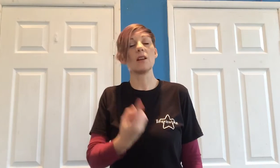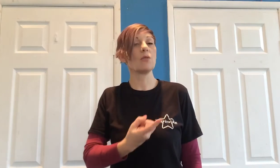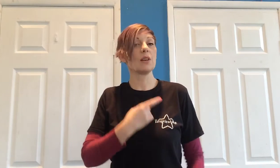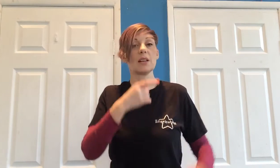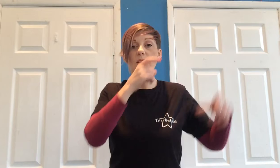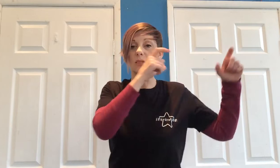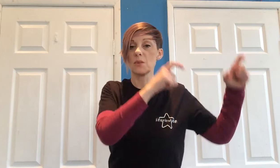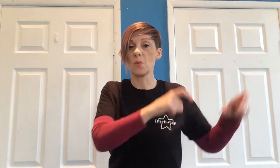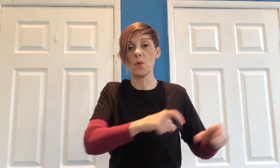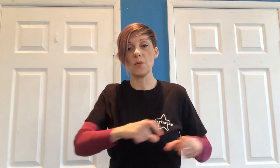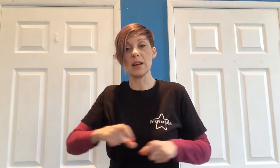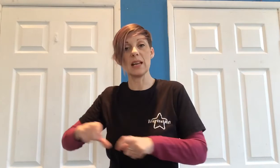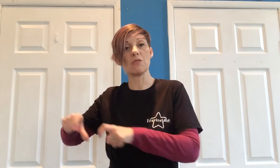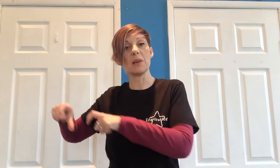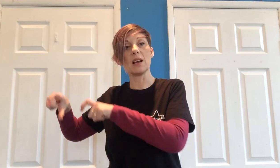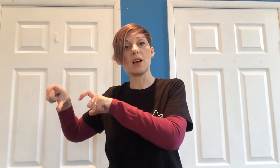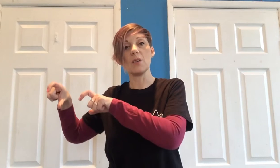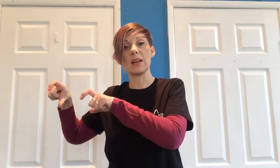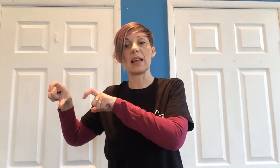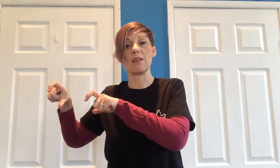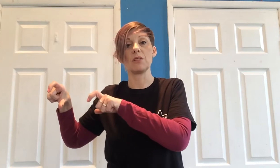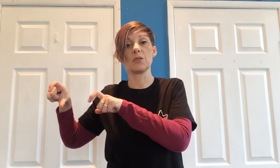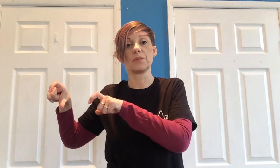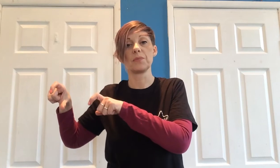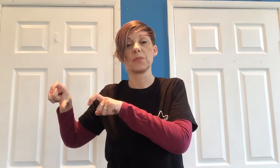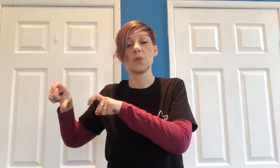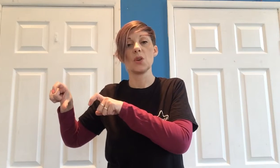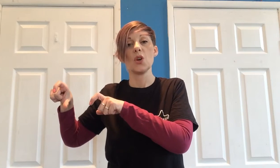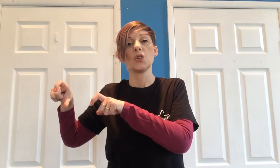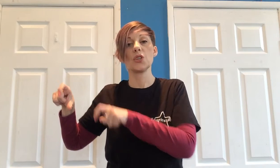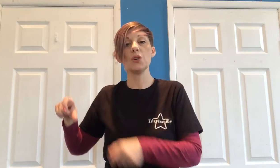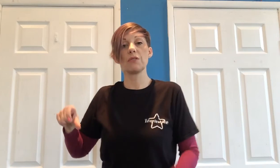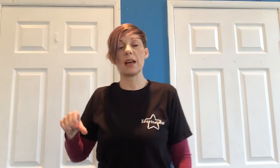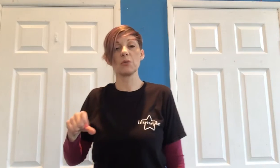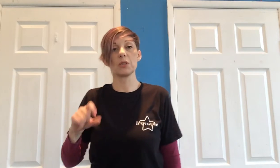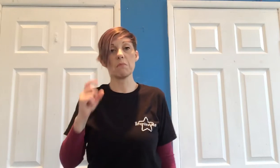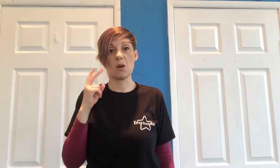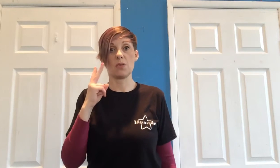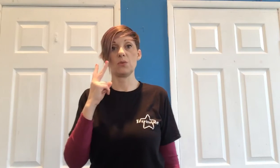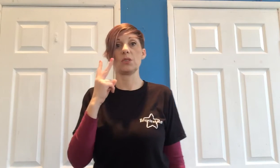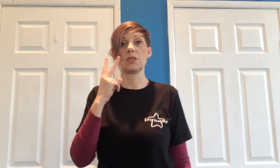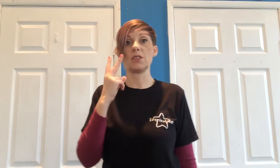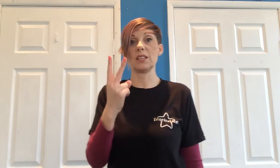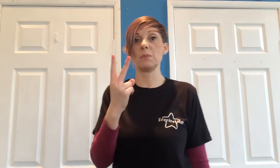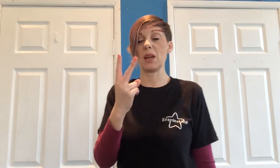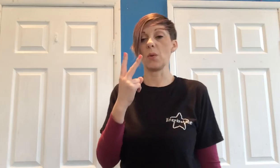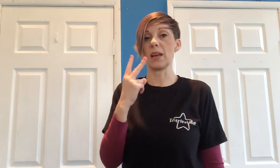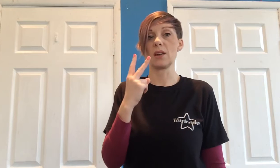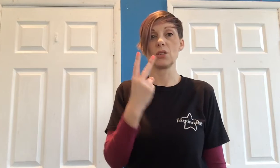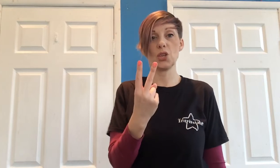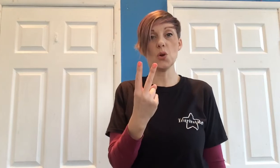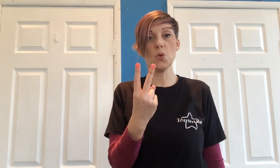loneliness won't leave me alone. carries on. 2,000 miles. So this is a bit quick. 2